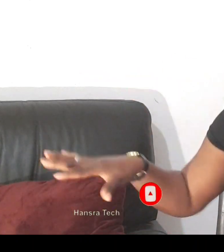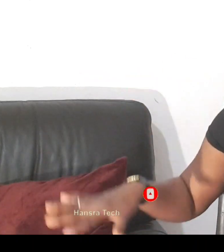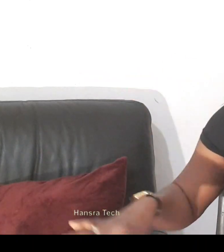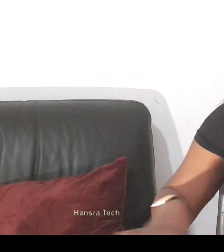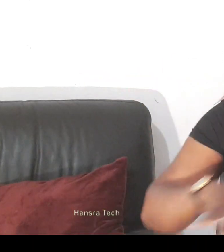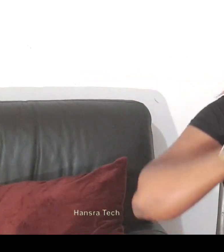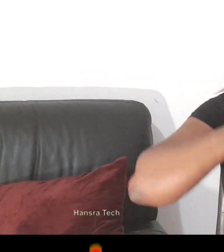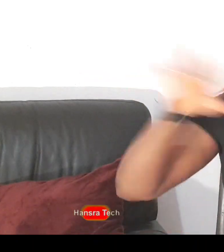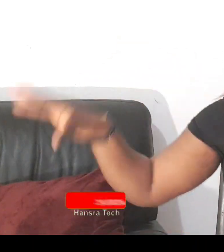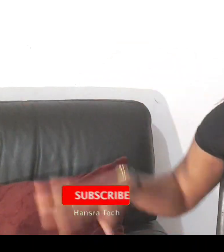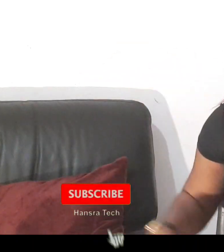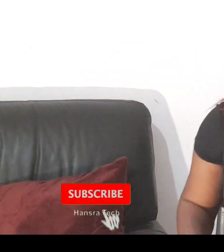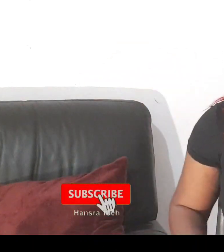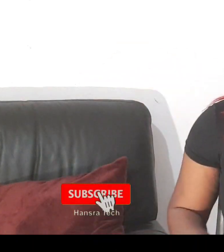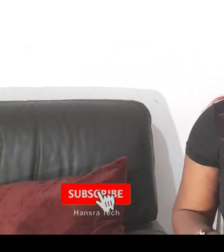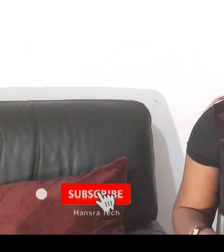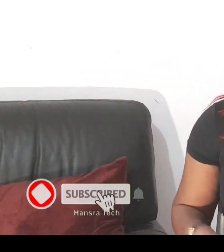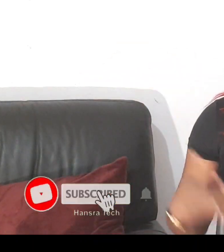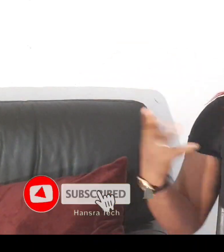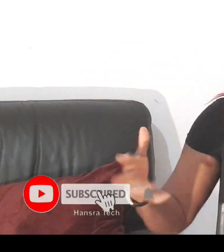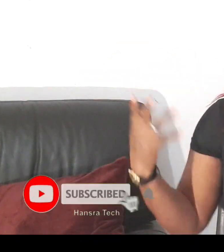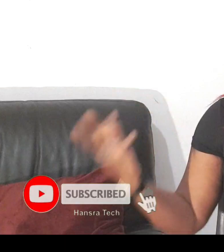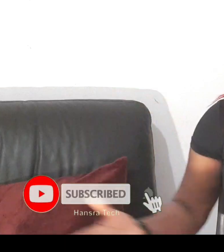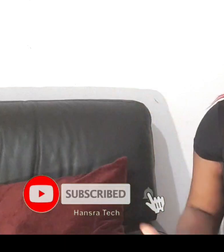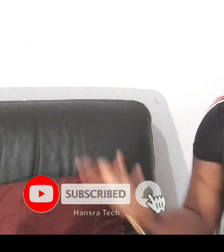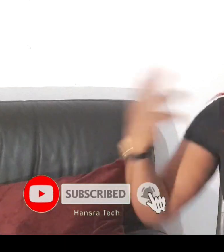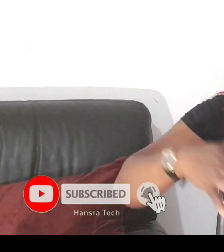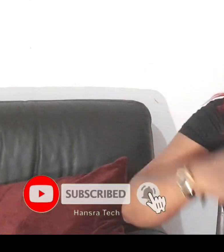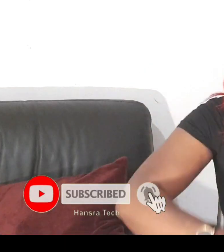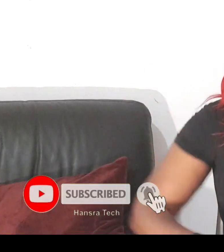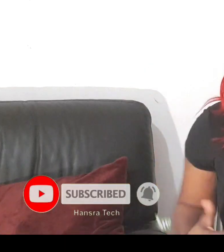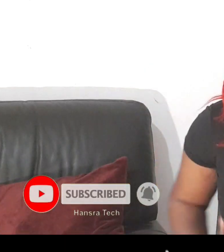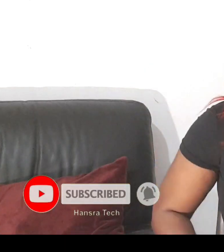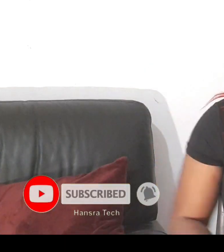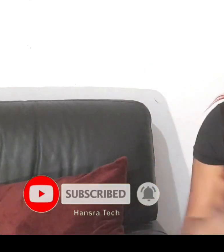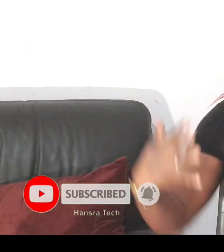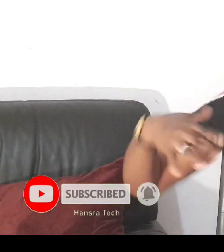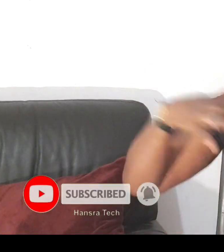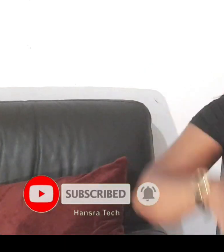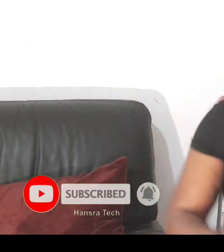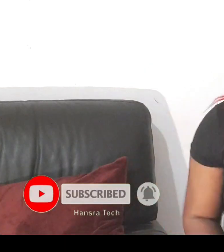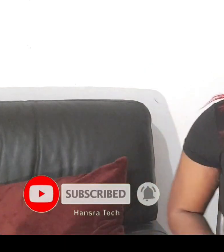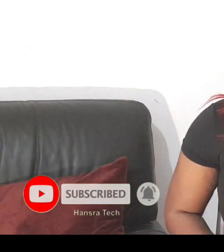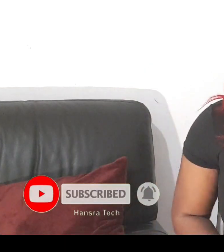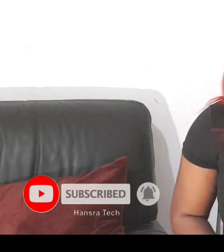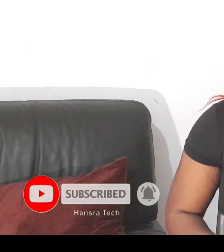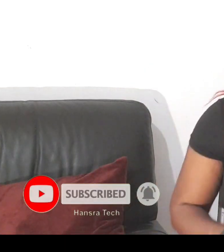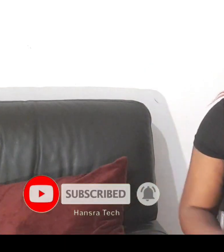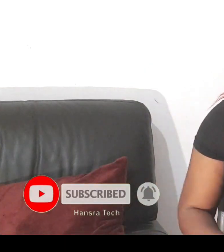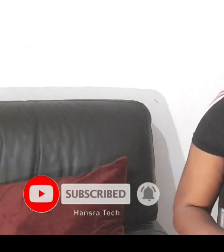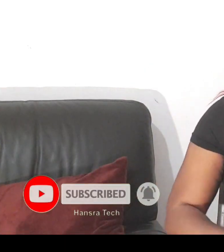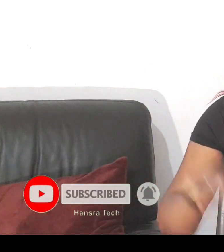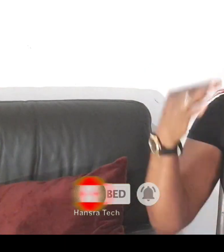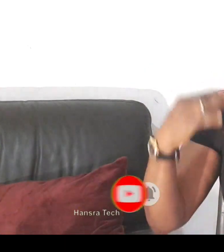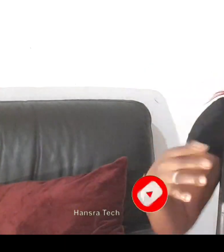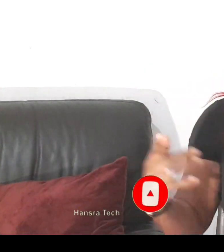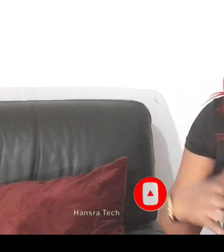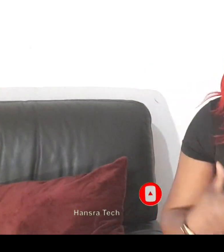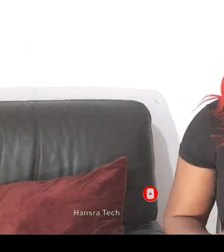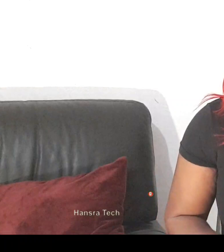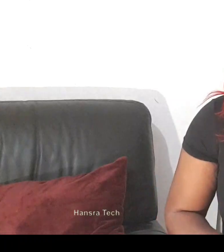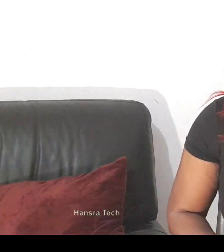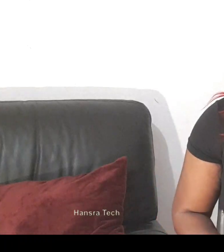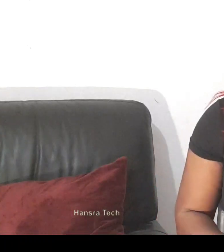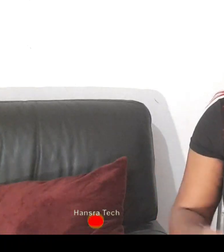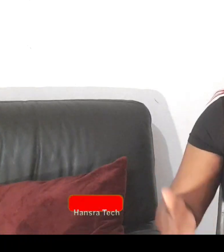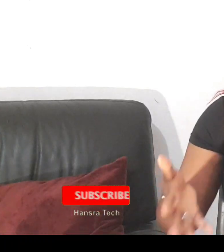talented americans okay so guys we have those kind of people in ghana right now guys because when you the